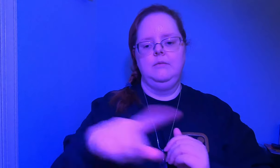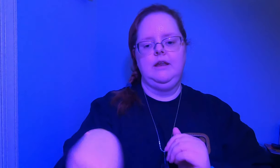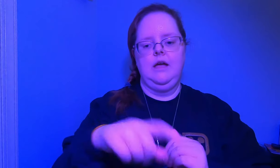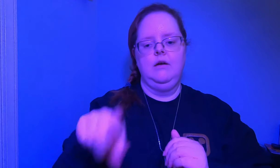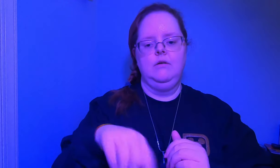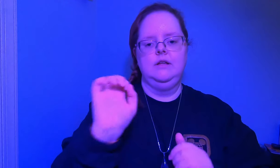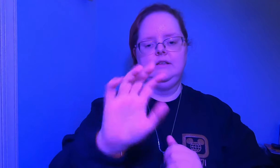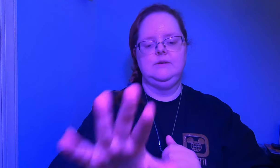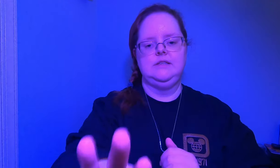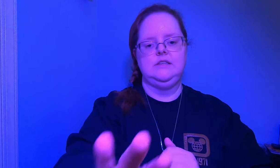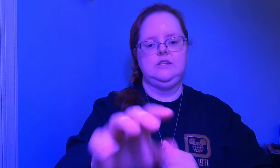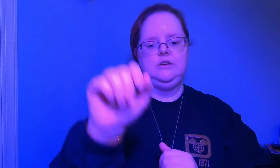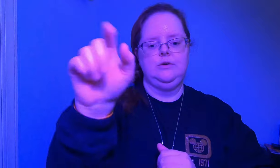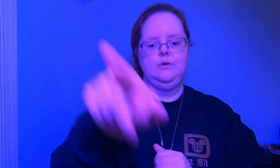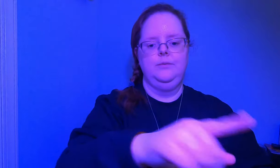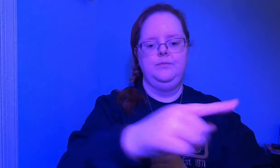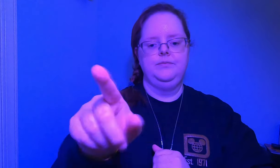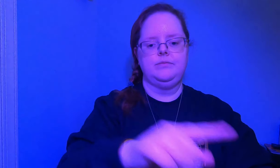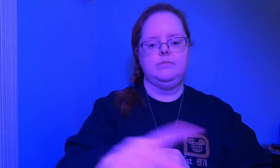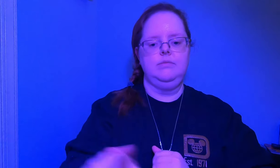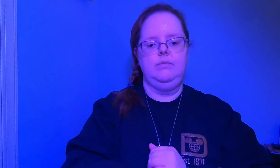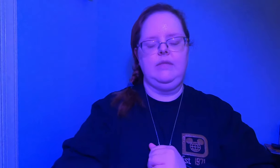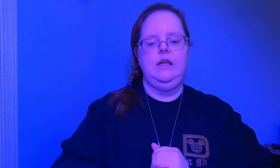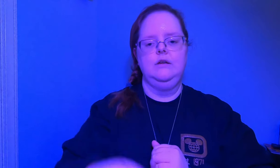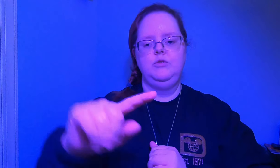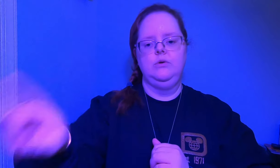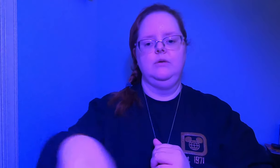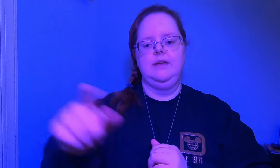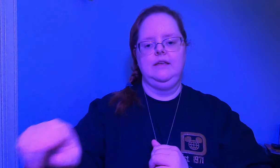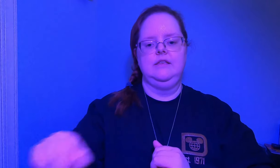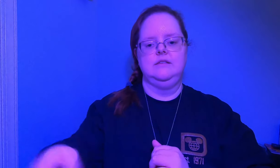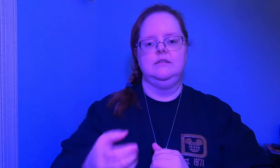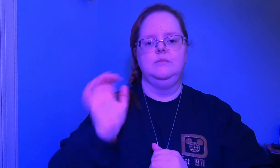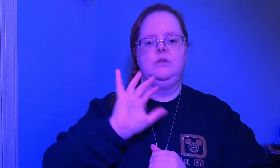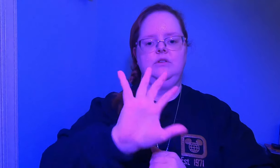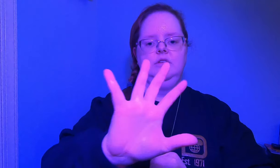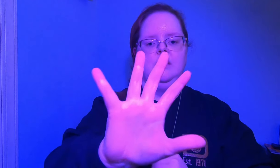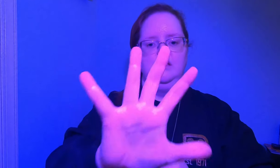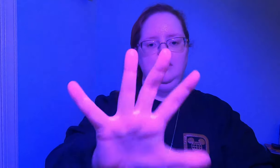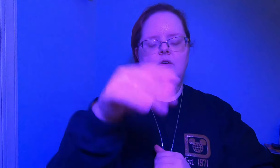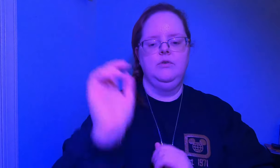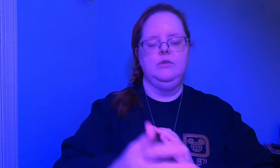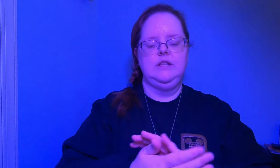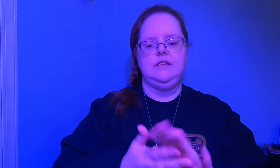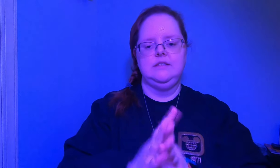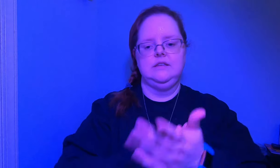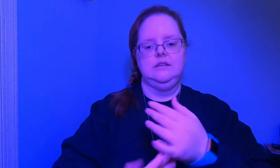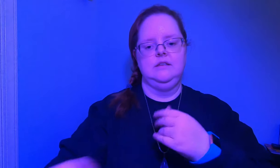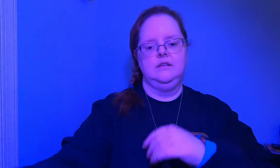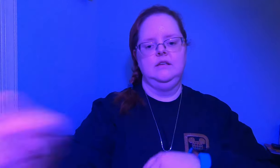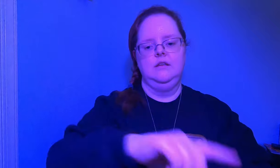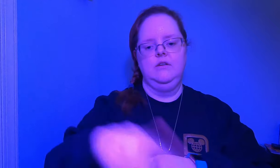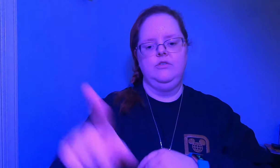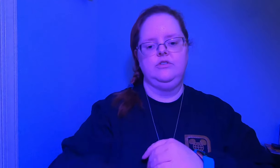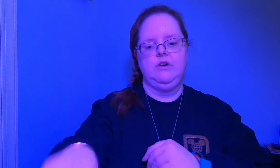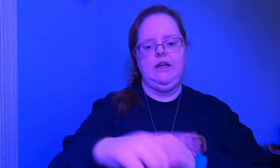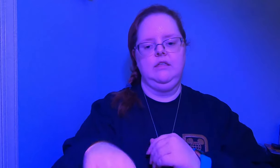me now to assist you in absorbing these symbols for release and for strength